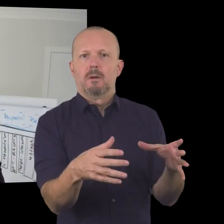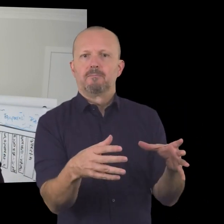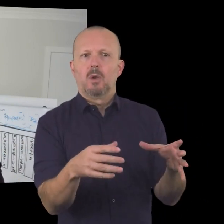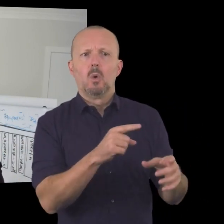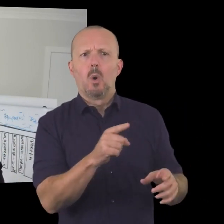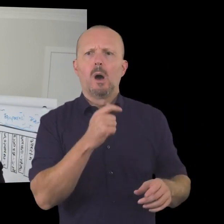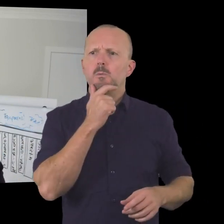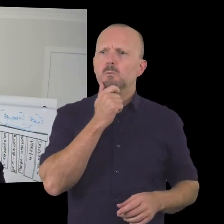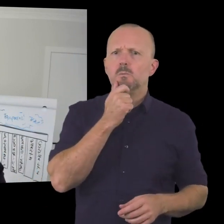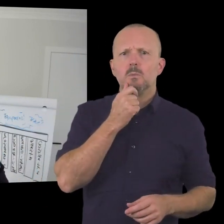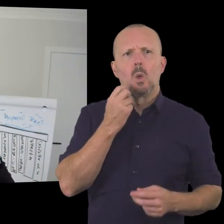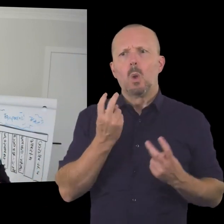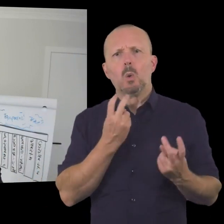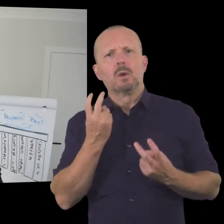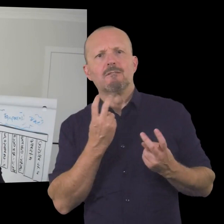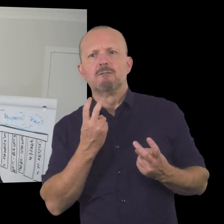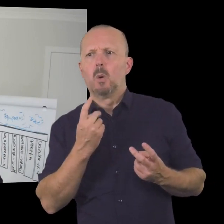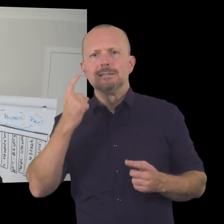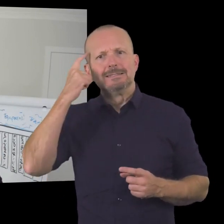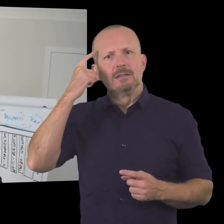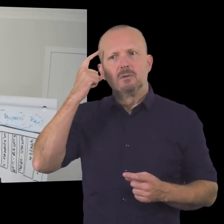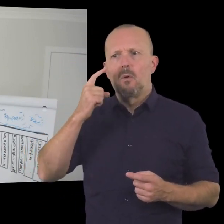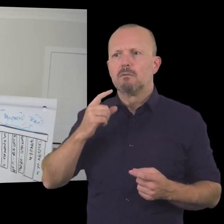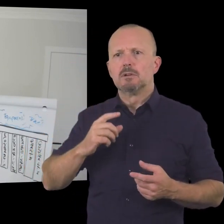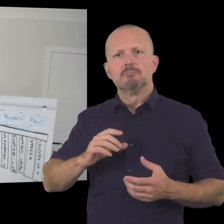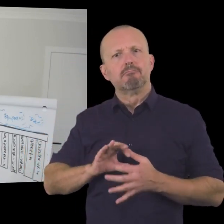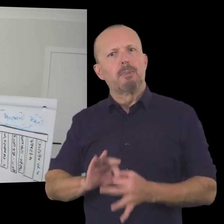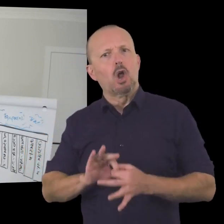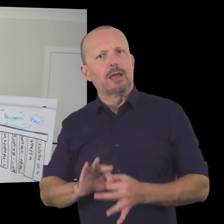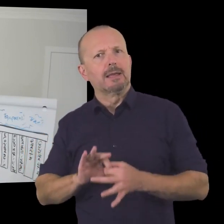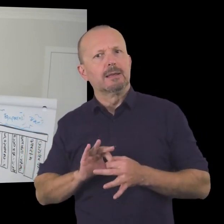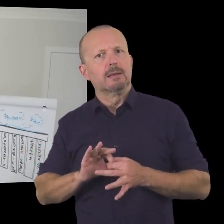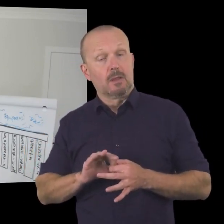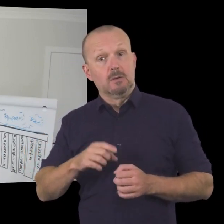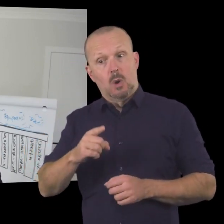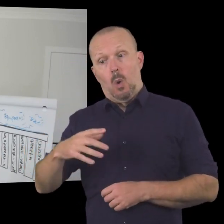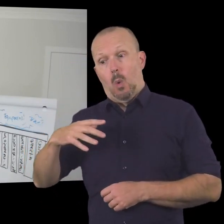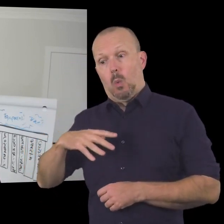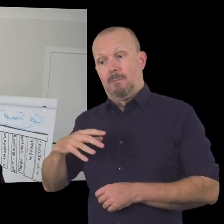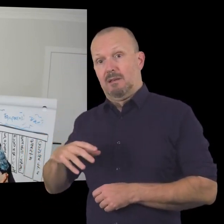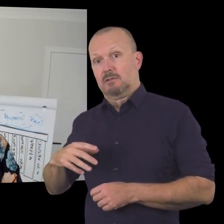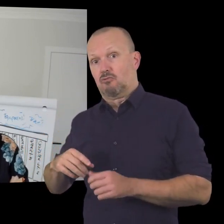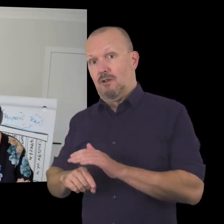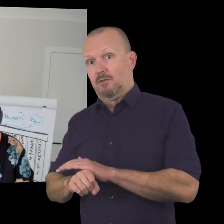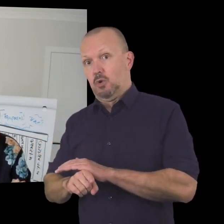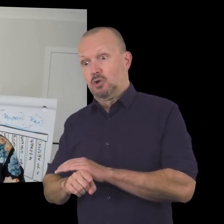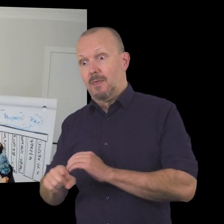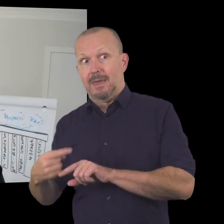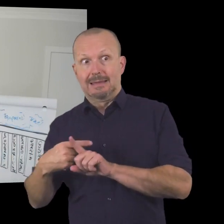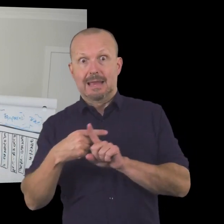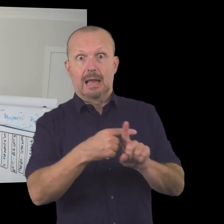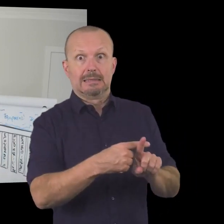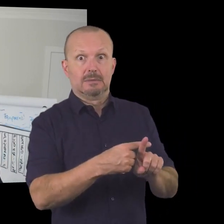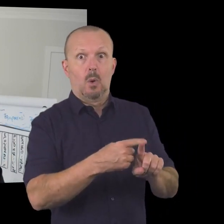in your community uh who is looking for that sense of creating a sense of connecting or that sense of belonging so the woman's refuge